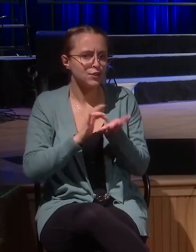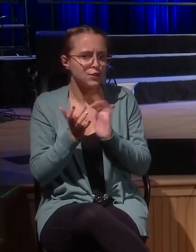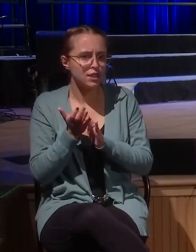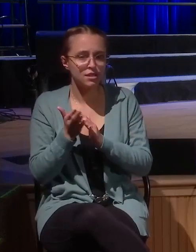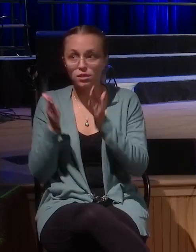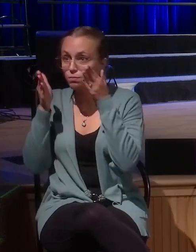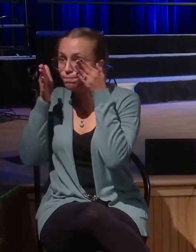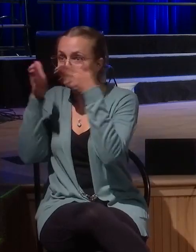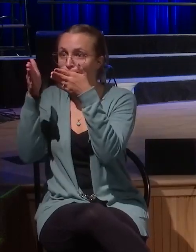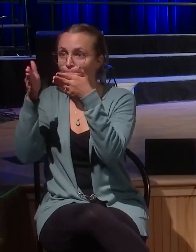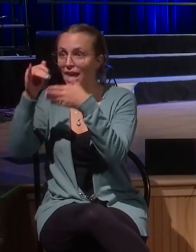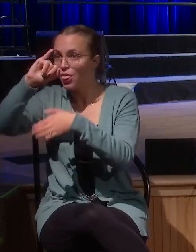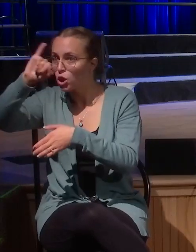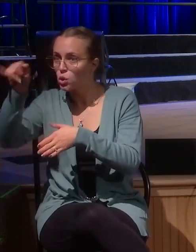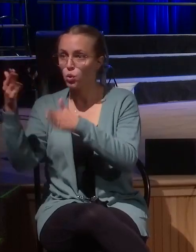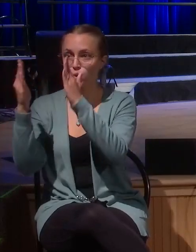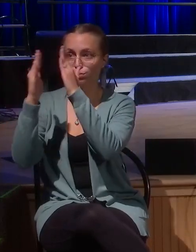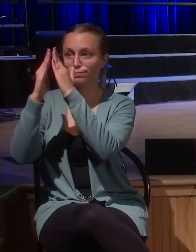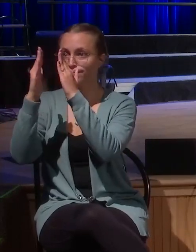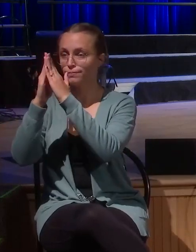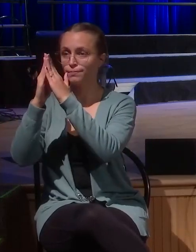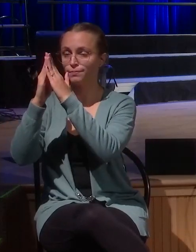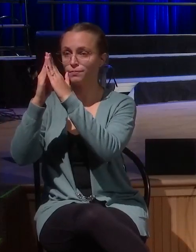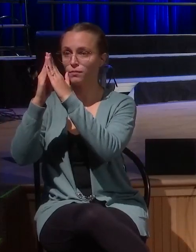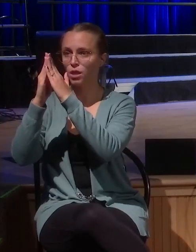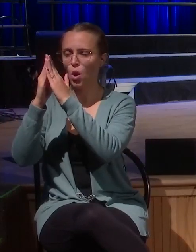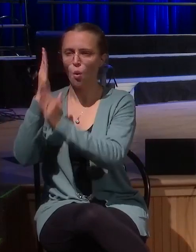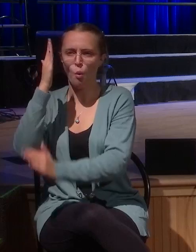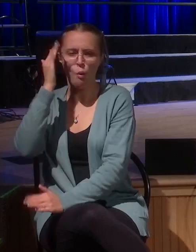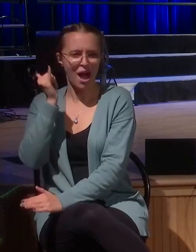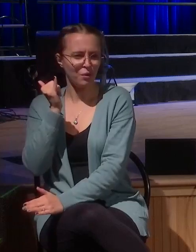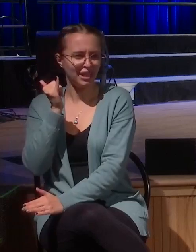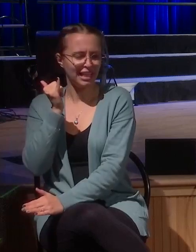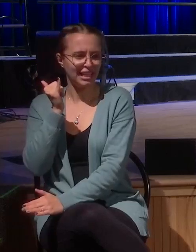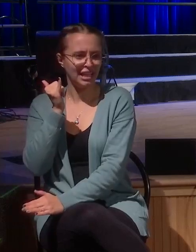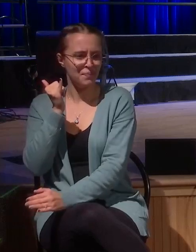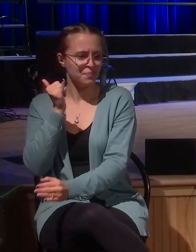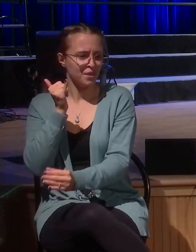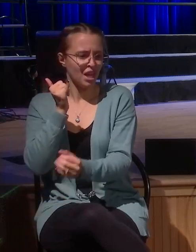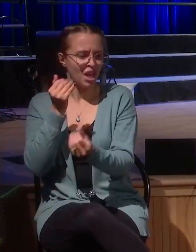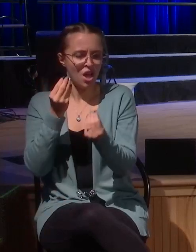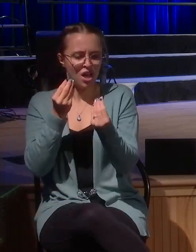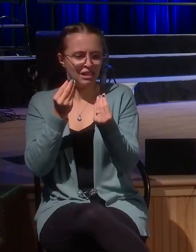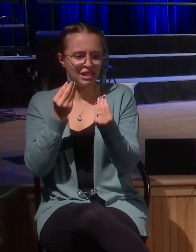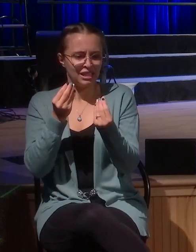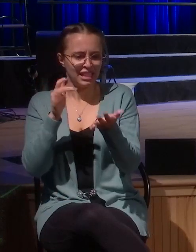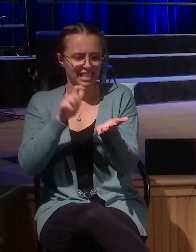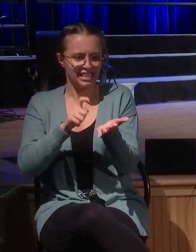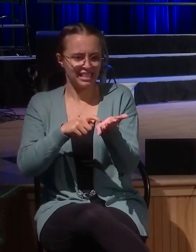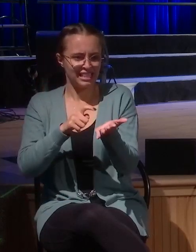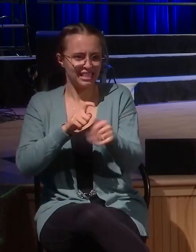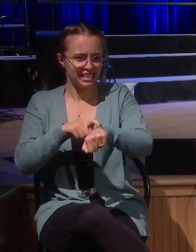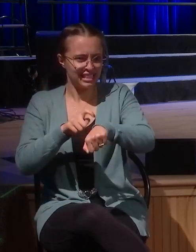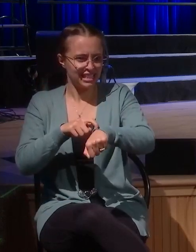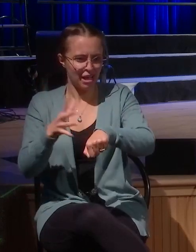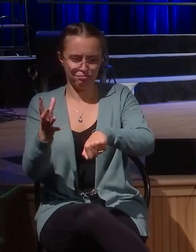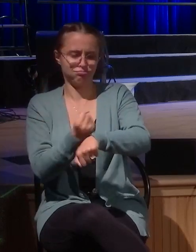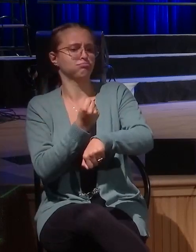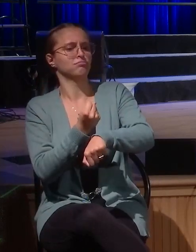and the cross and his death and his resurrection, why would he waste his time on this guy up in a tree? I don't understand it. If you're coming into town,